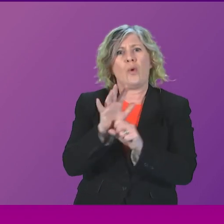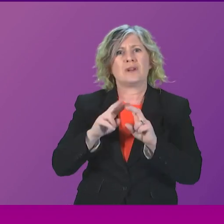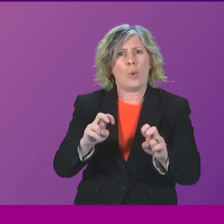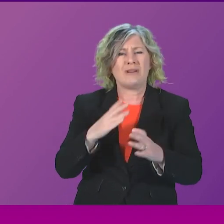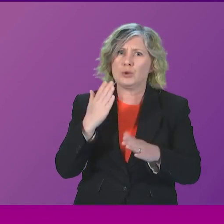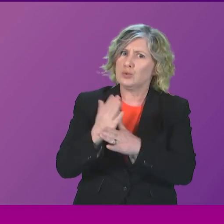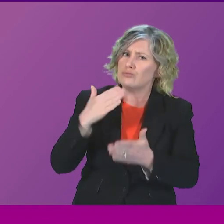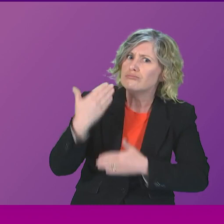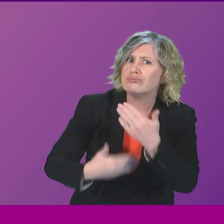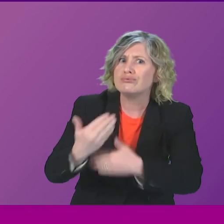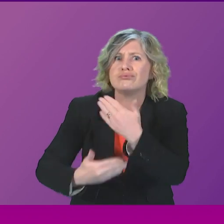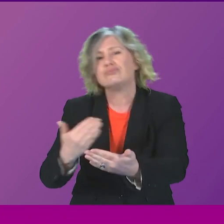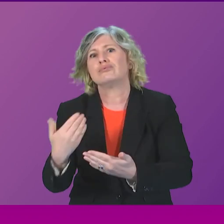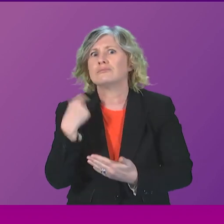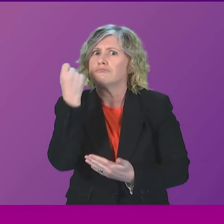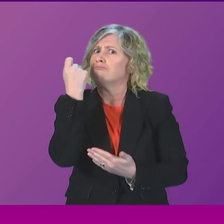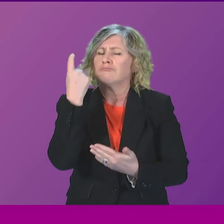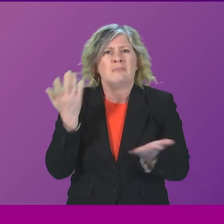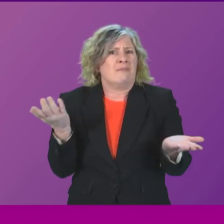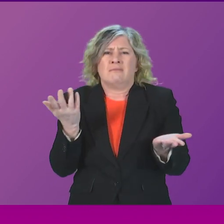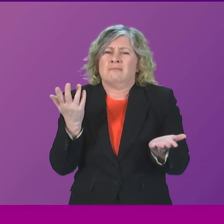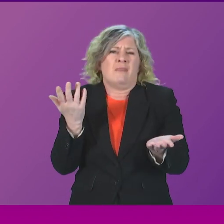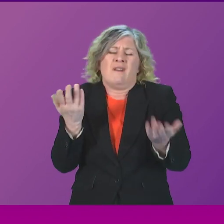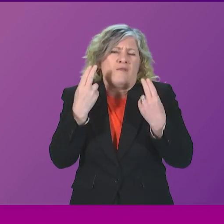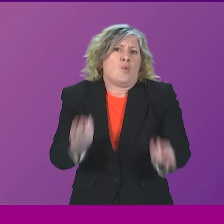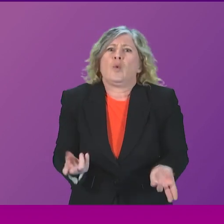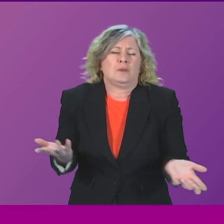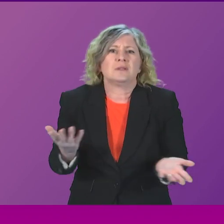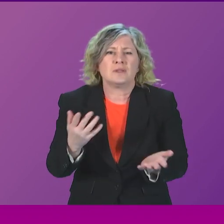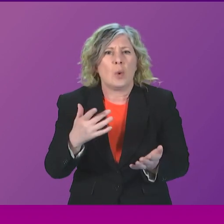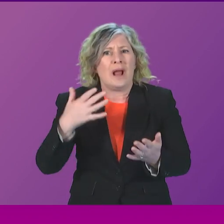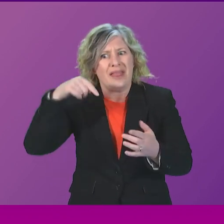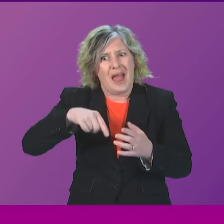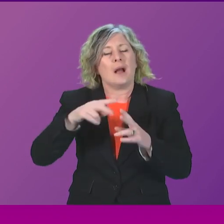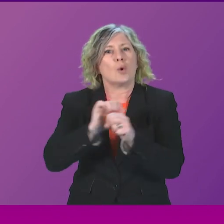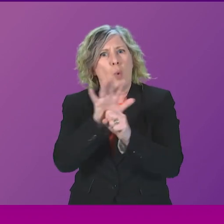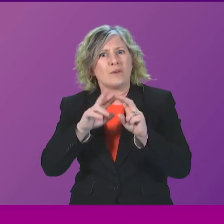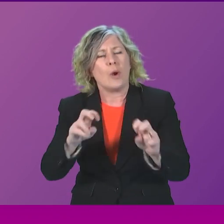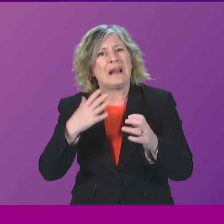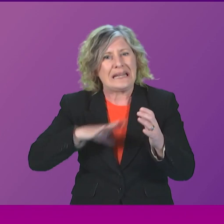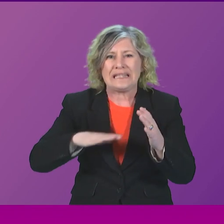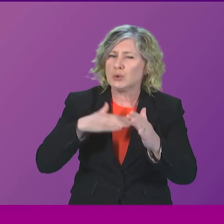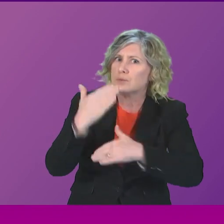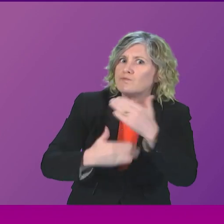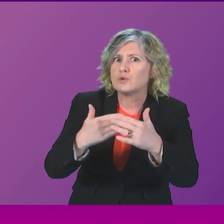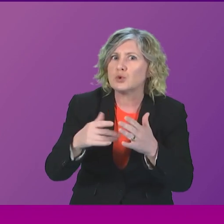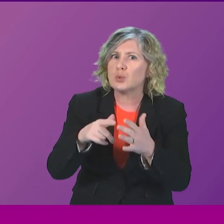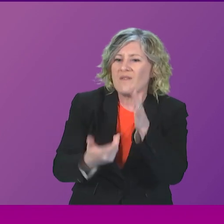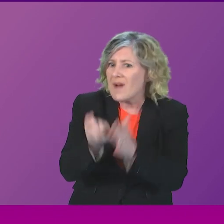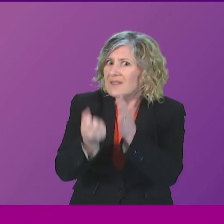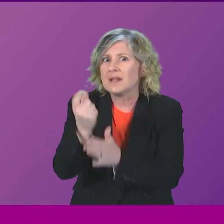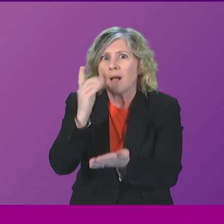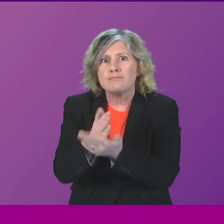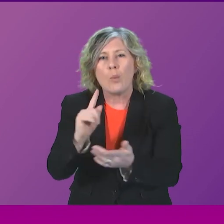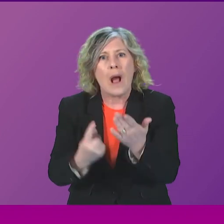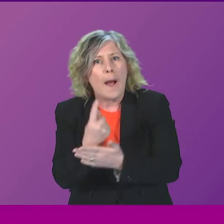at pace. It's so important that the COVID inquiry takes the necessary steps. It has to get those answers in